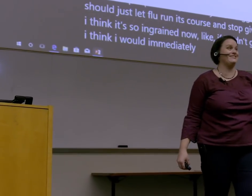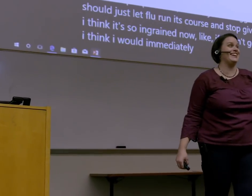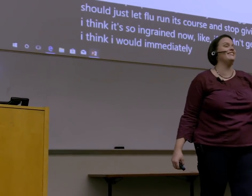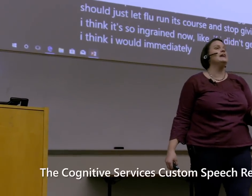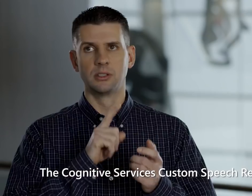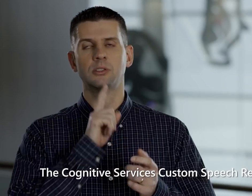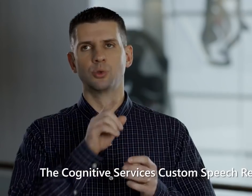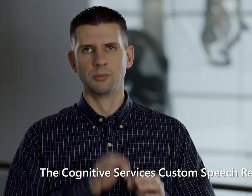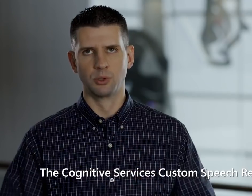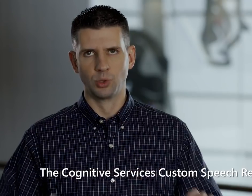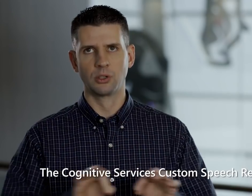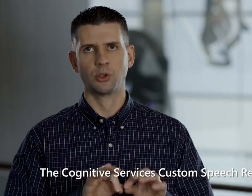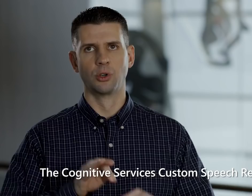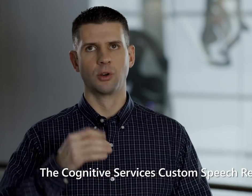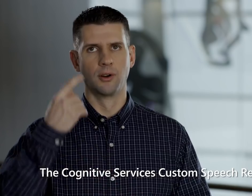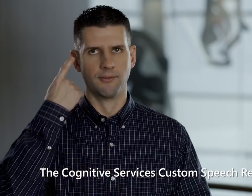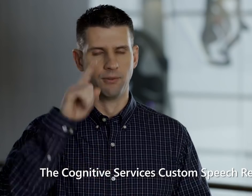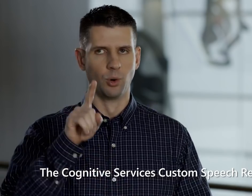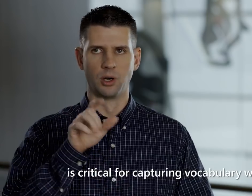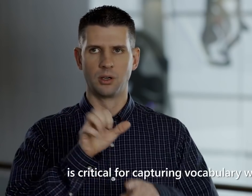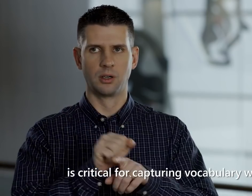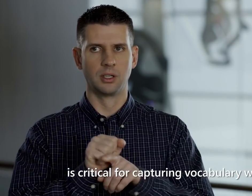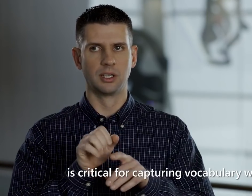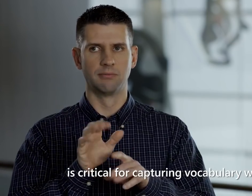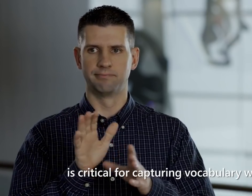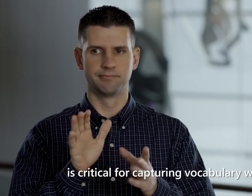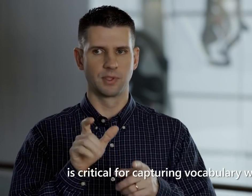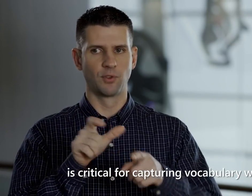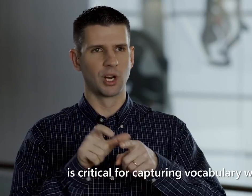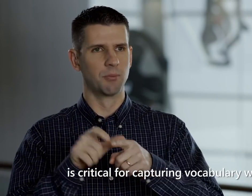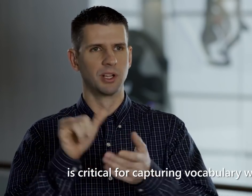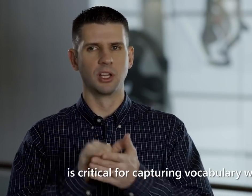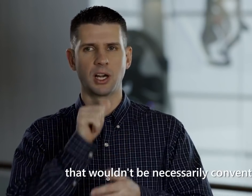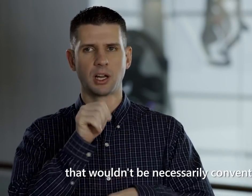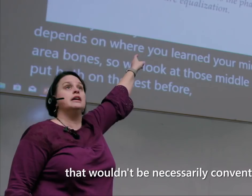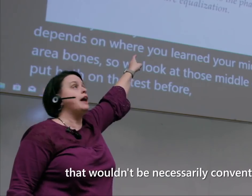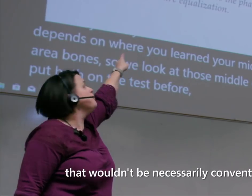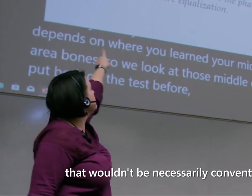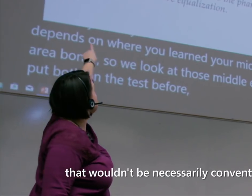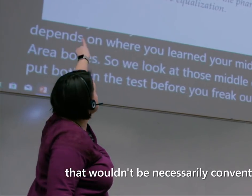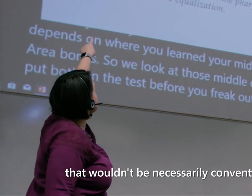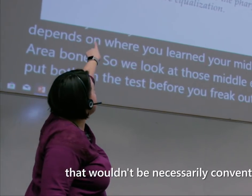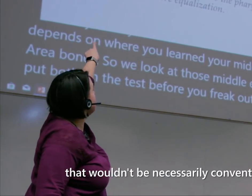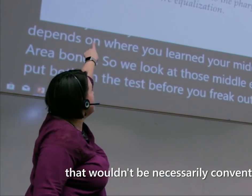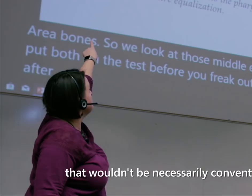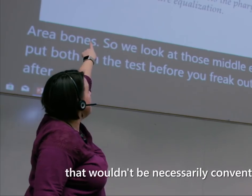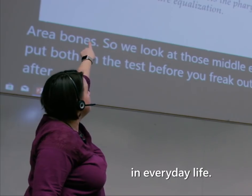The Cognitive Services custom speech recognition is critical for capturing vocabulary words that wouldn't be necessarily conventional in